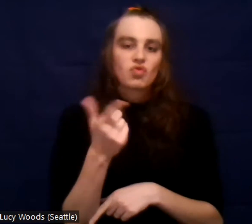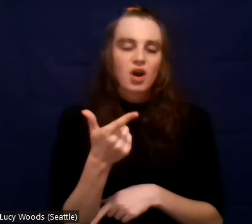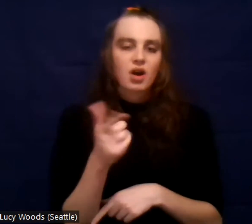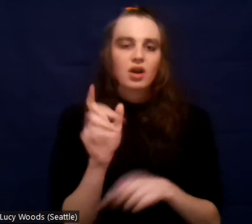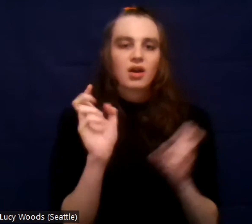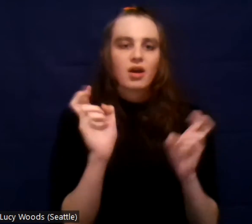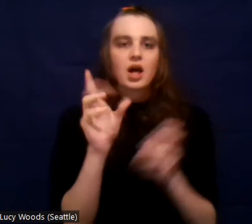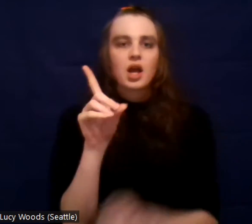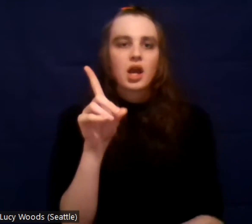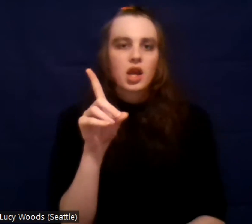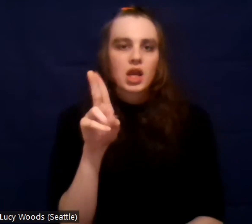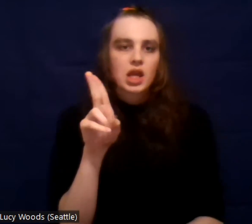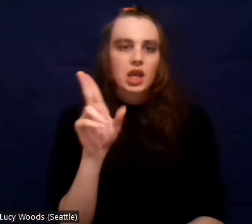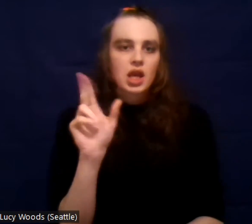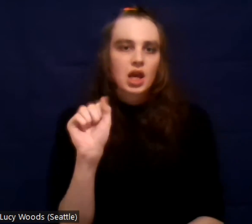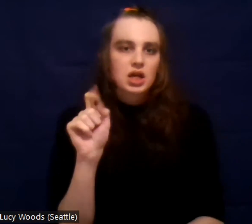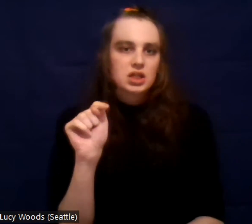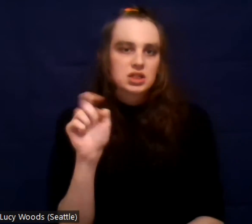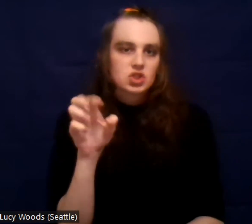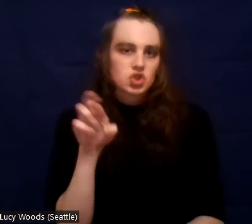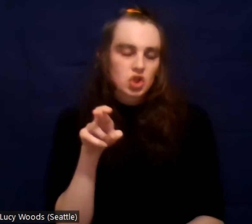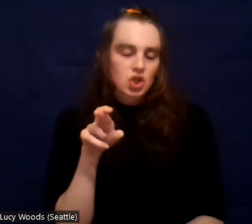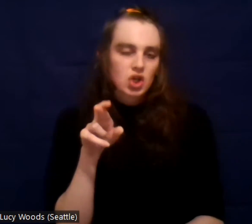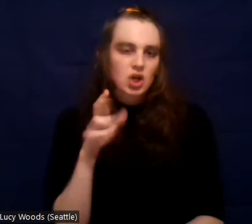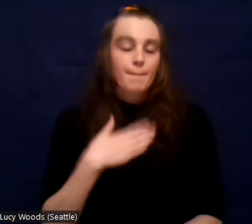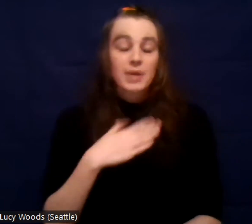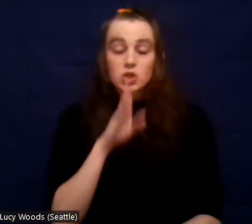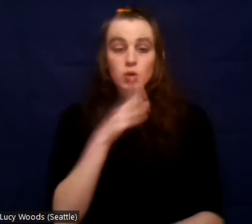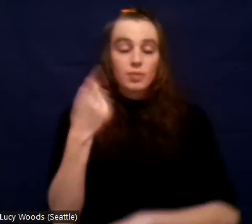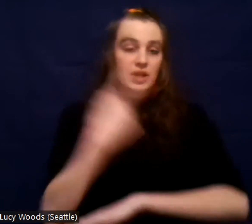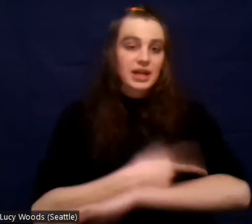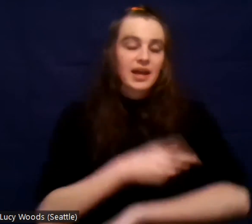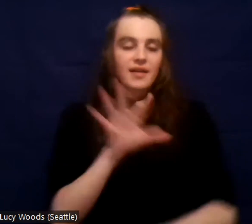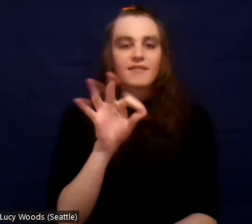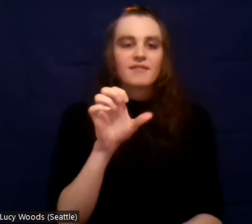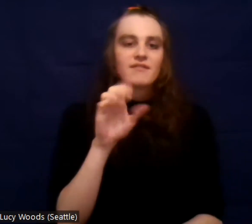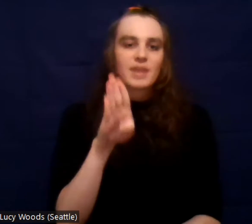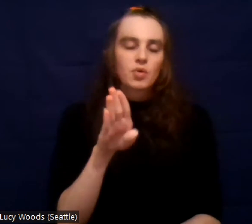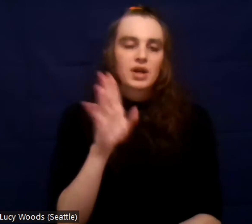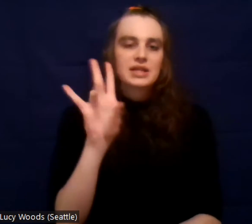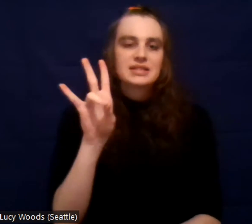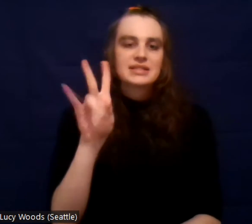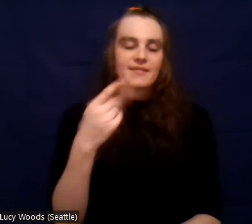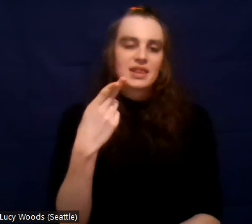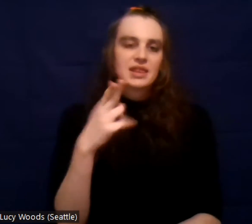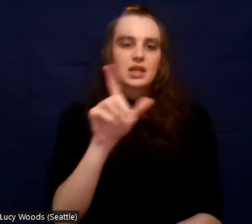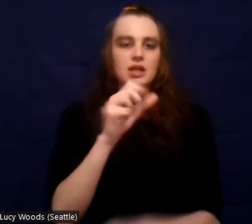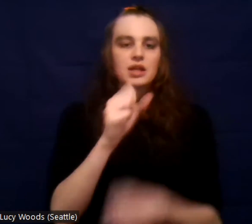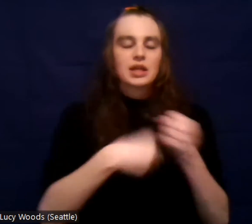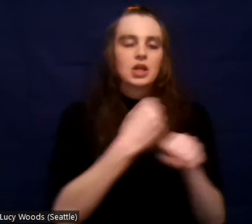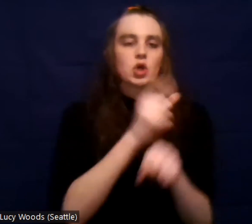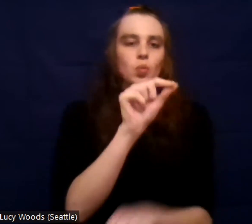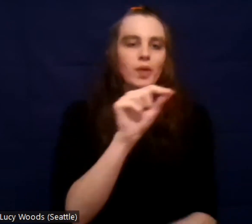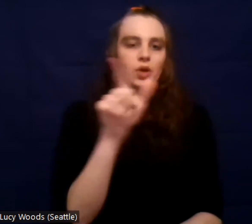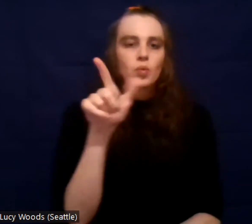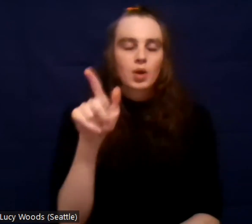my sobriety dates, February 7th, 2021. Um, and I attended my first Lacey Paul, my wife,